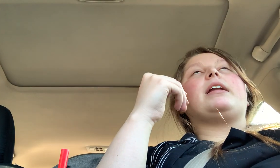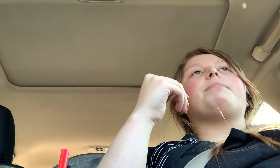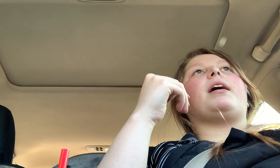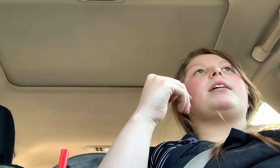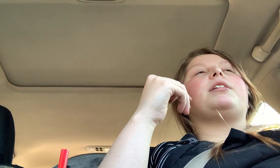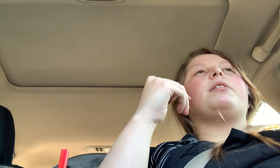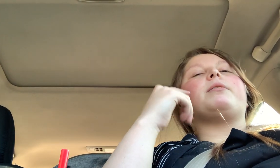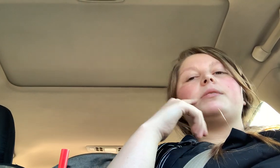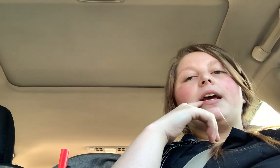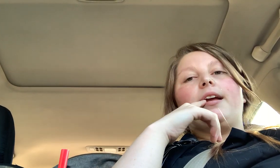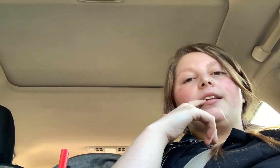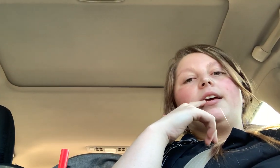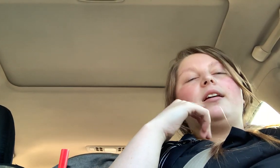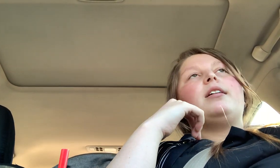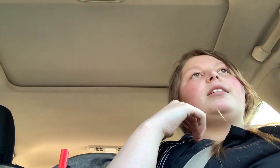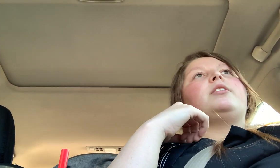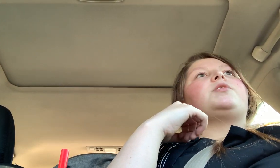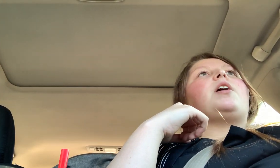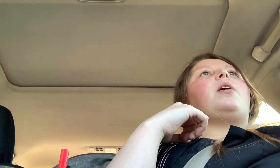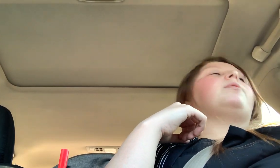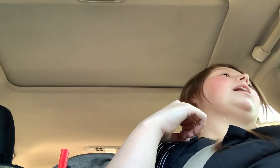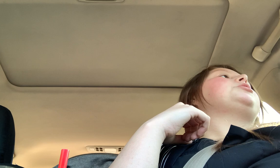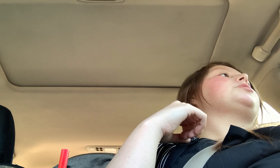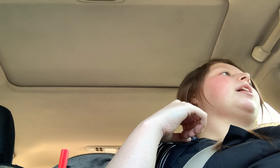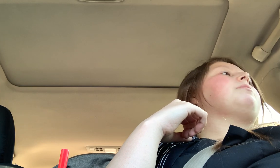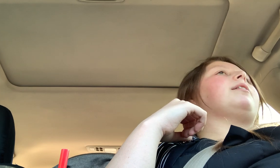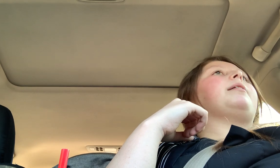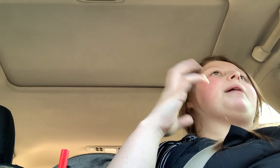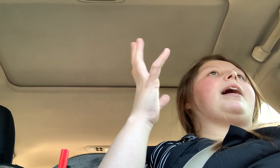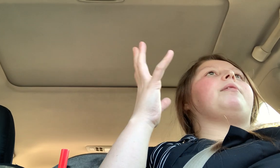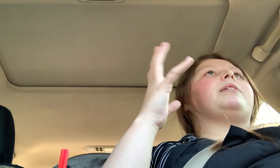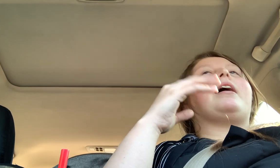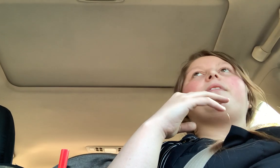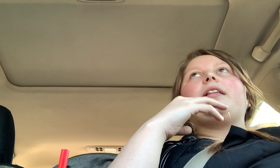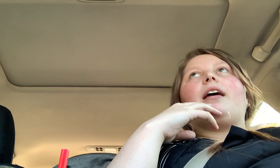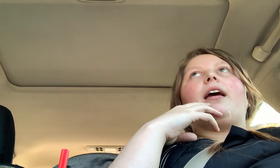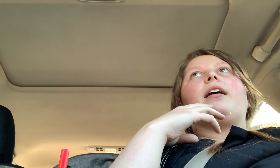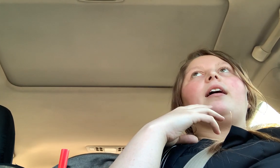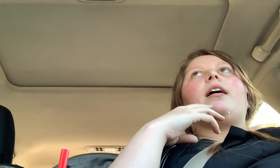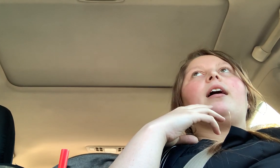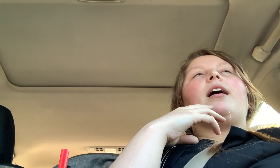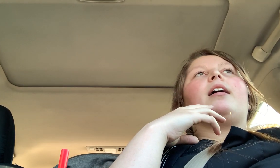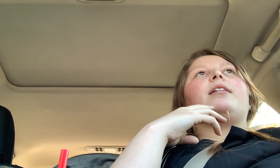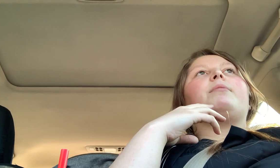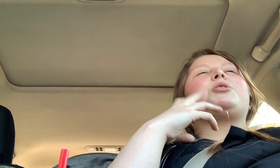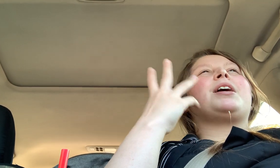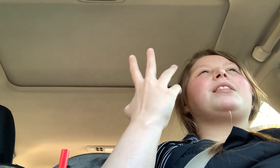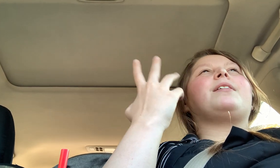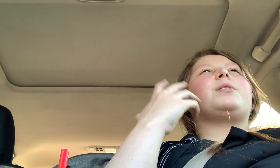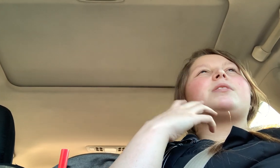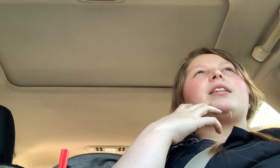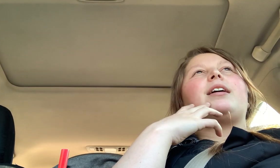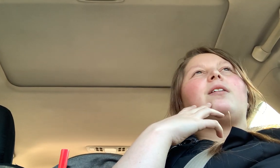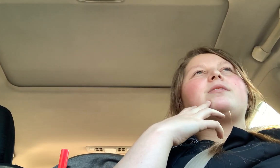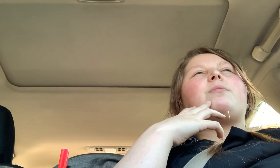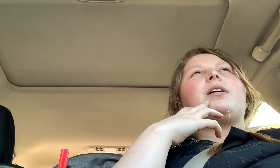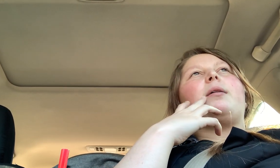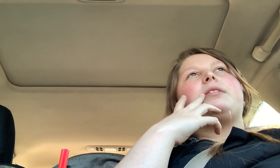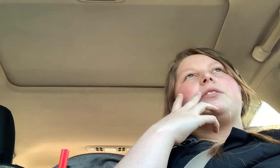anybody, you know what I'm saying? So that's just kind of where I'm at with everything. Uh, I'm trying to think if there's anything else I want to update you